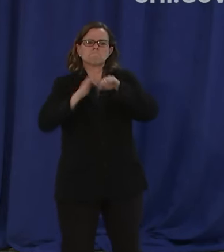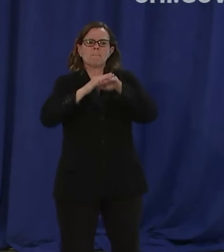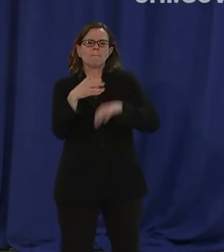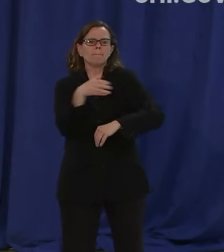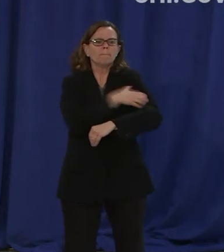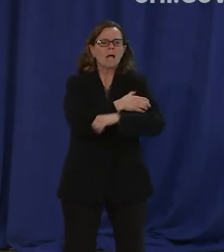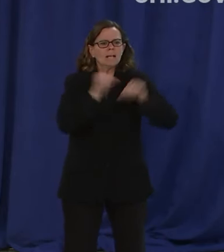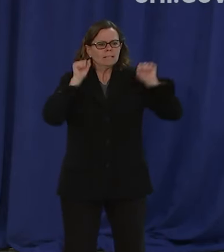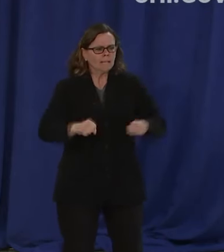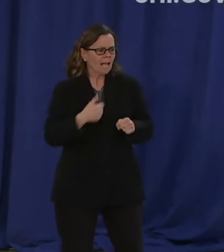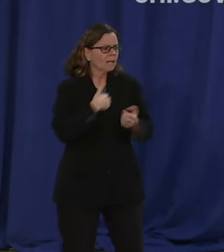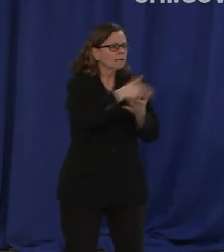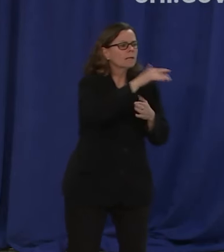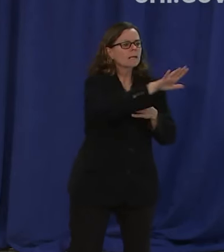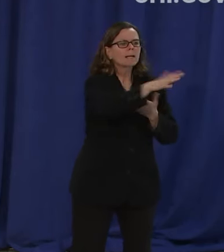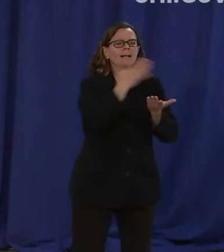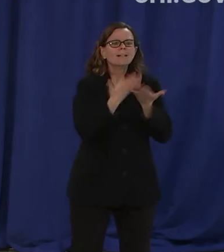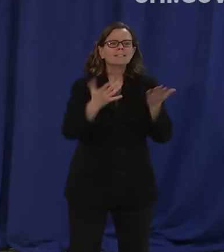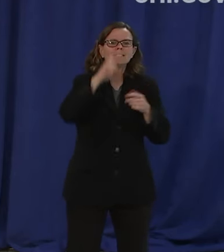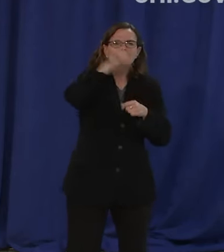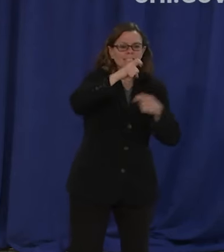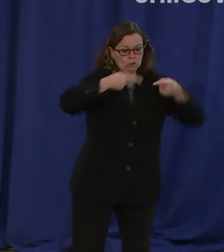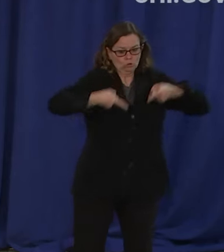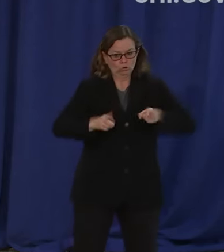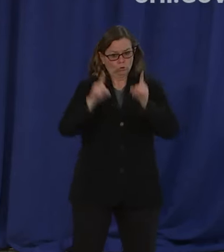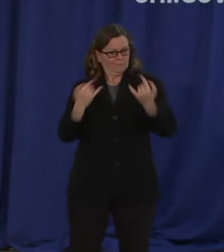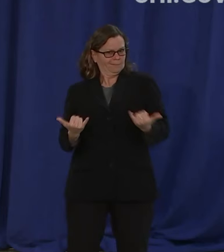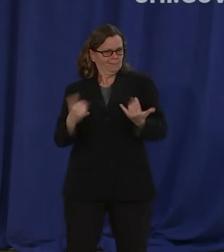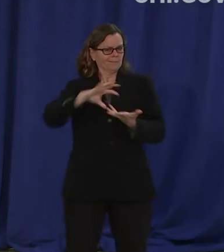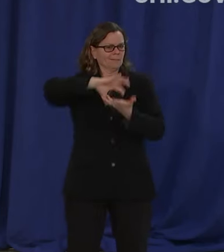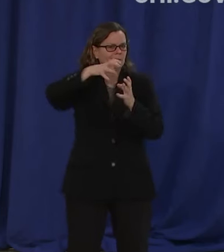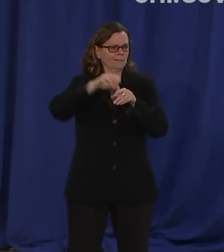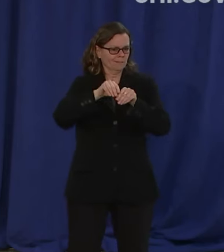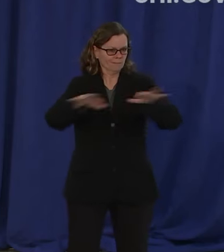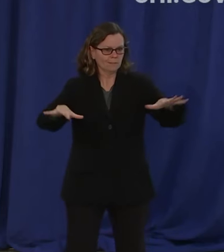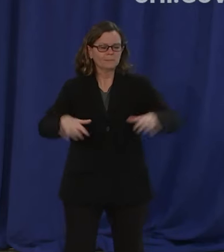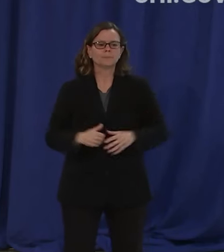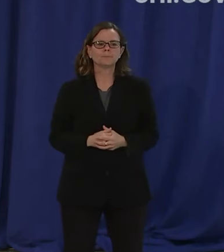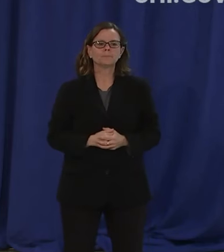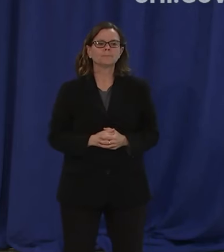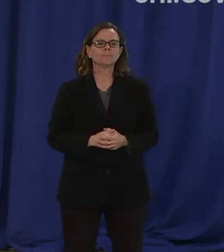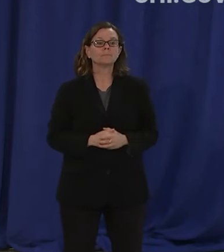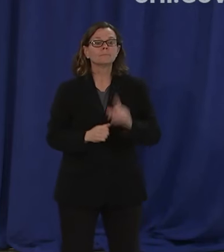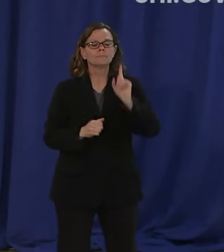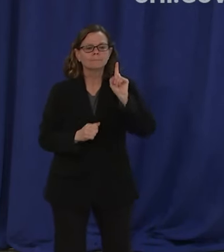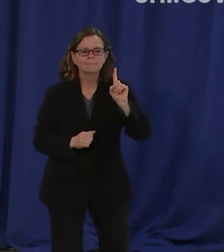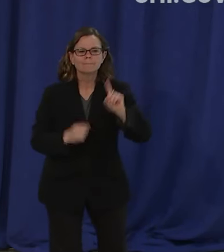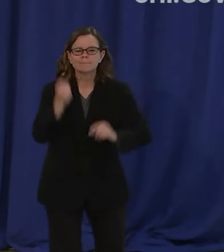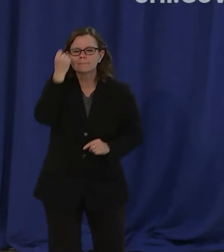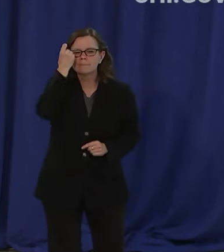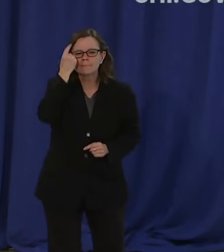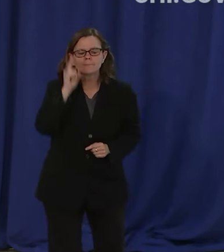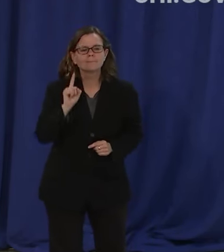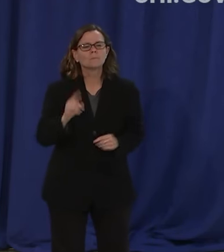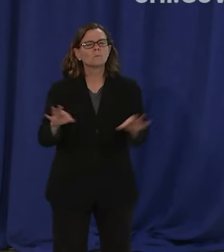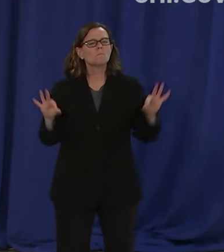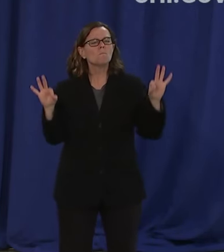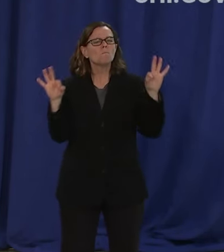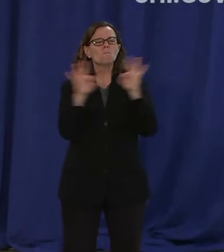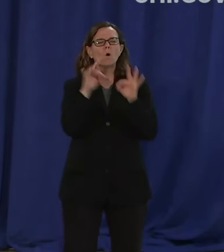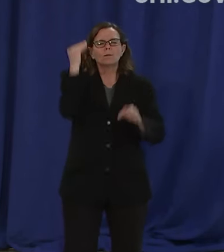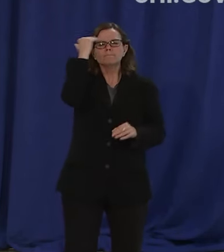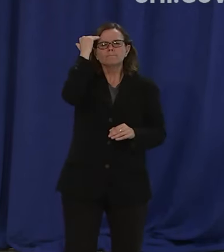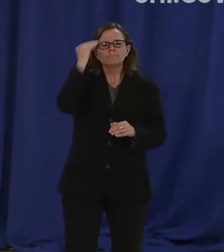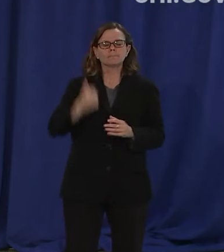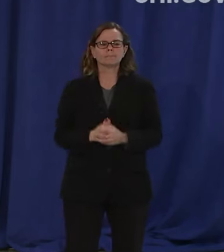of this crisis. But, and this is an important qualification, only for a limited